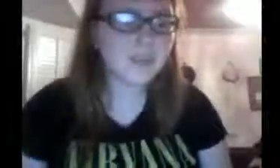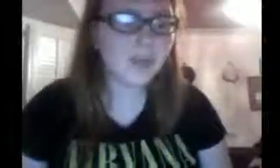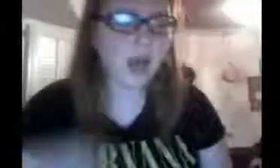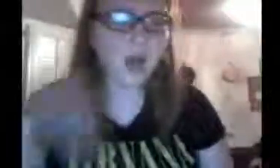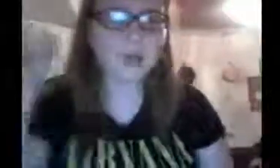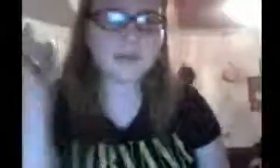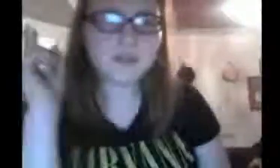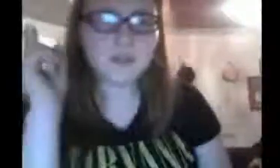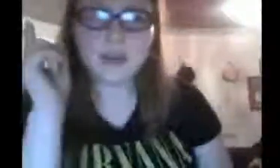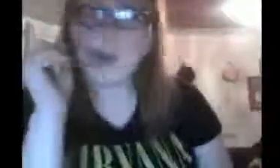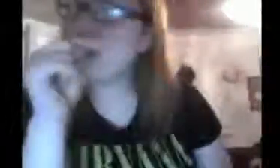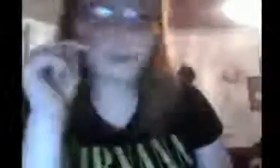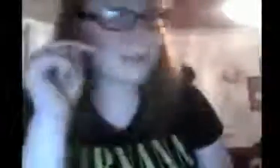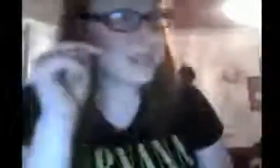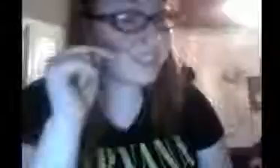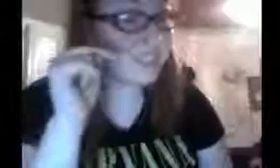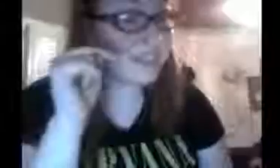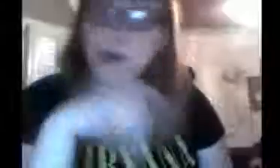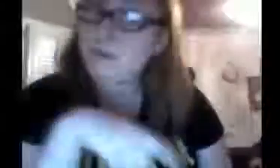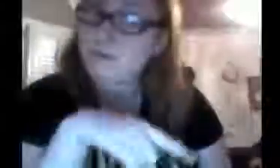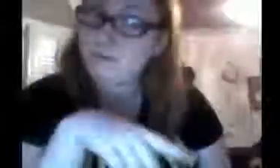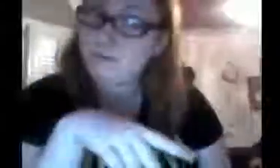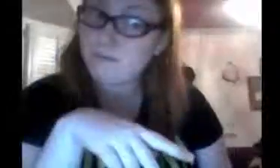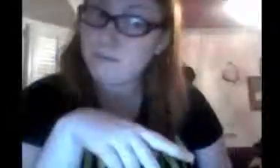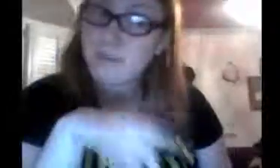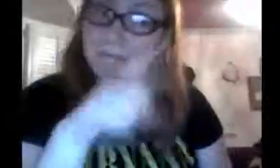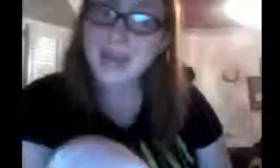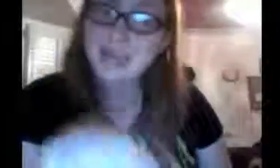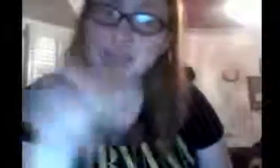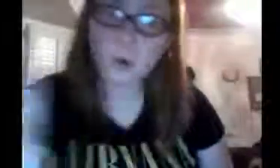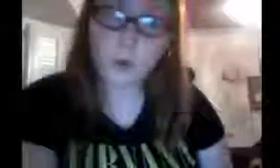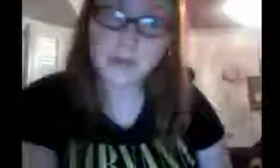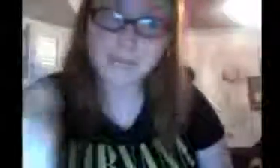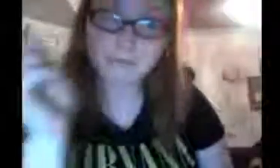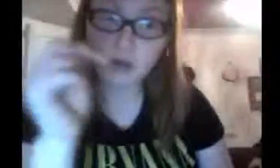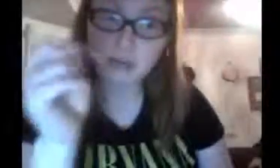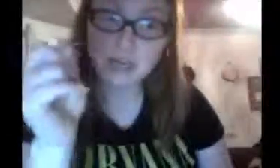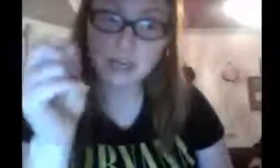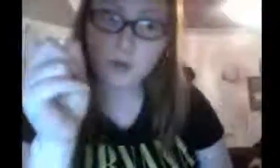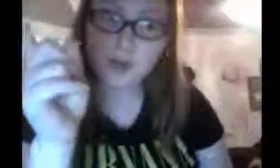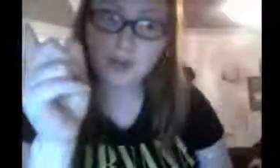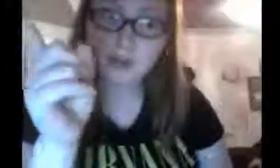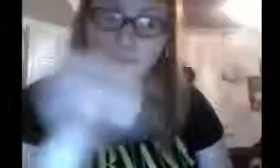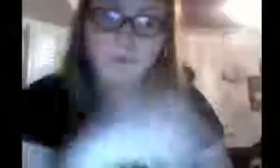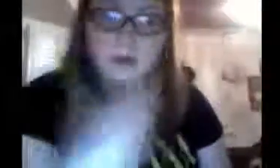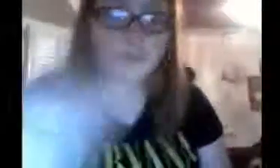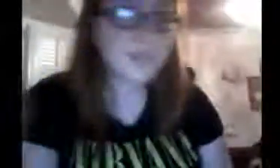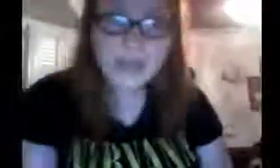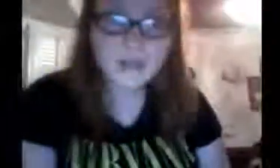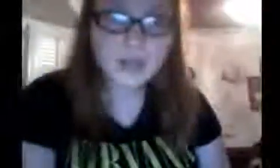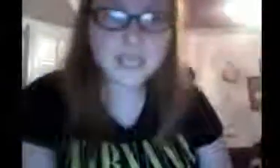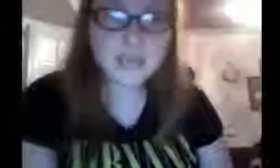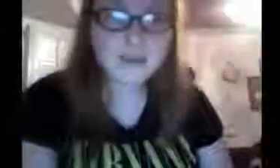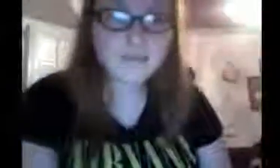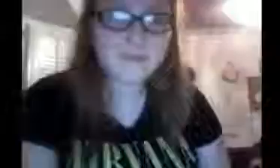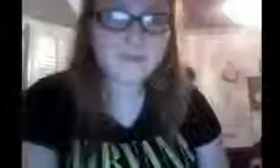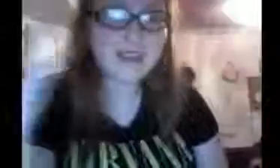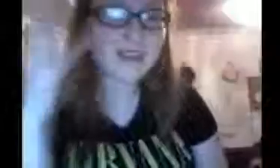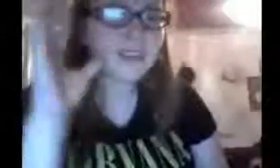So, yeah. Um, I always imagined like, like, Beck and Tori as prom king and queen. Like, they never got together. You know, they